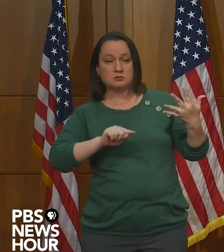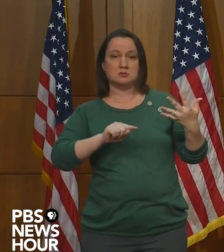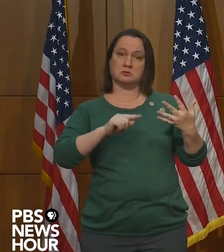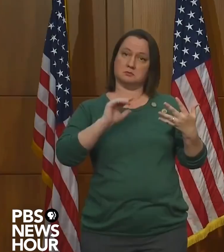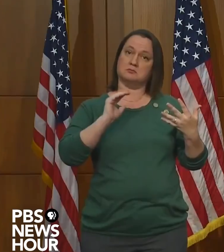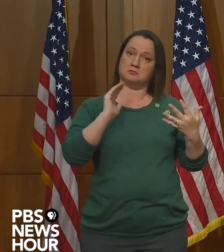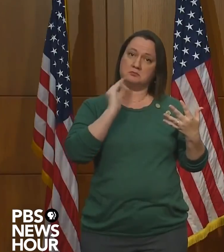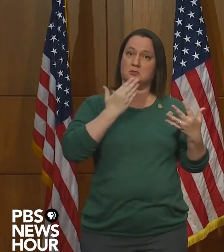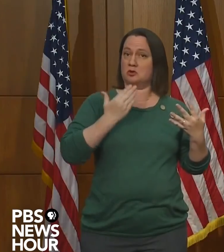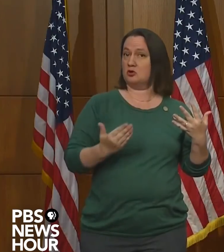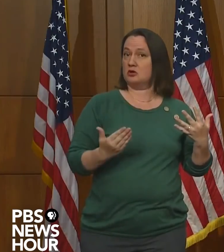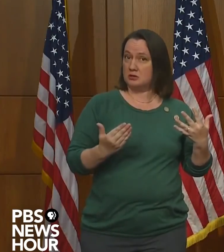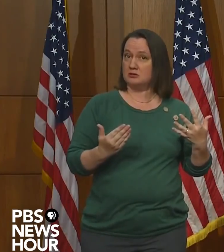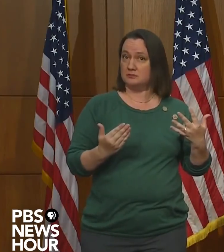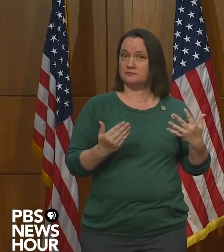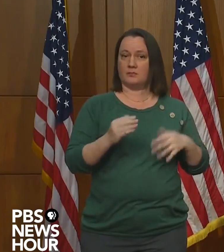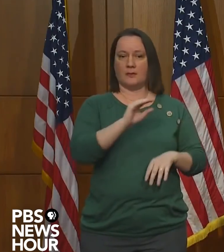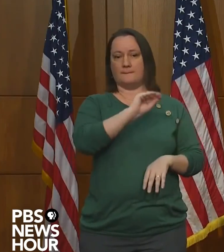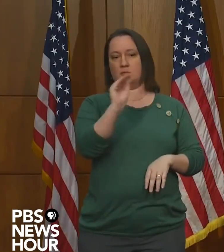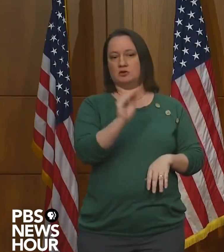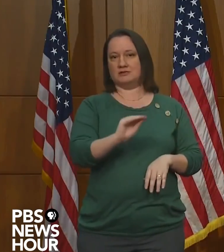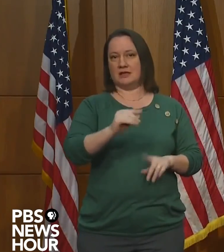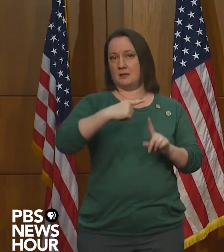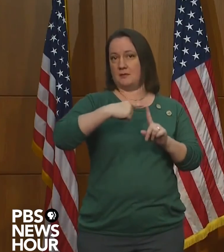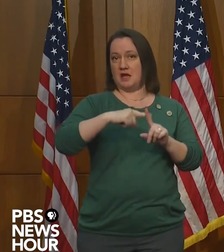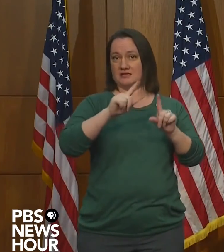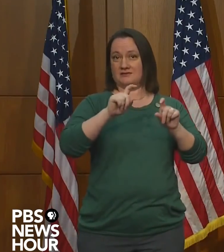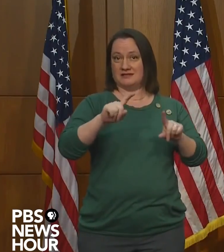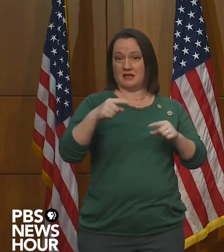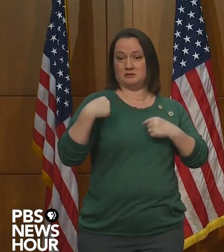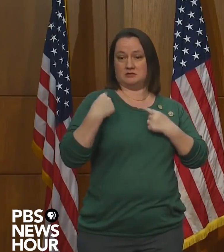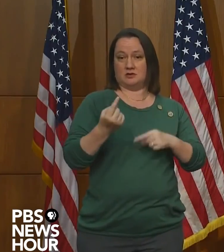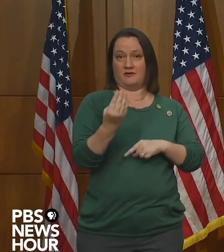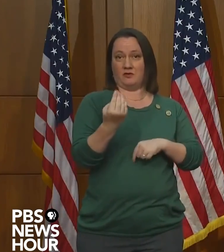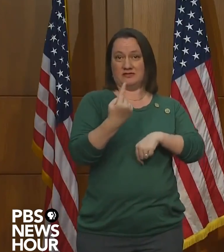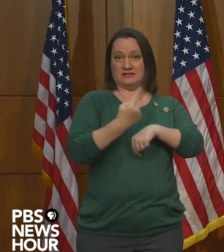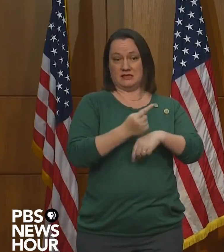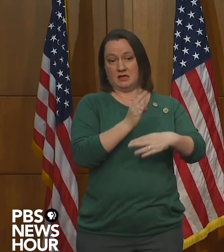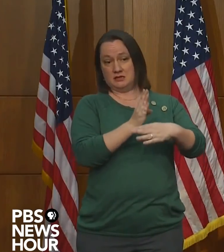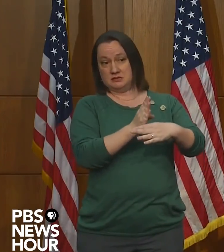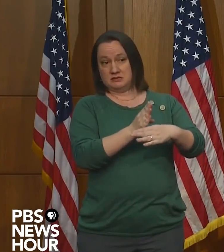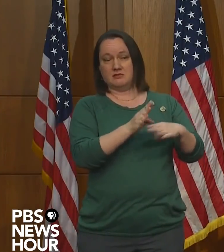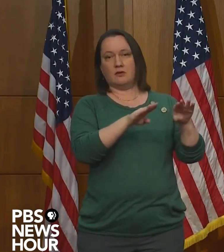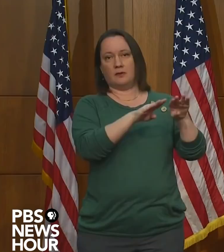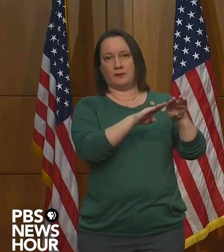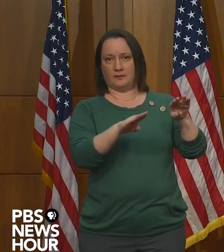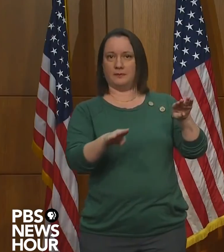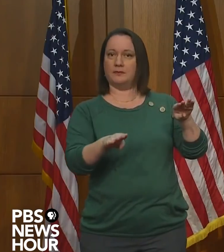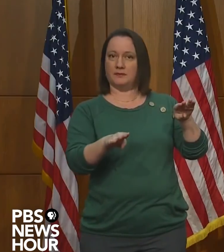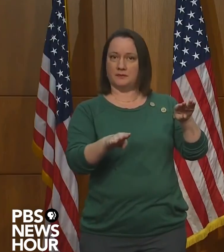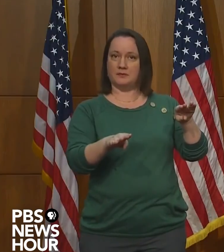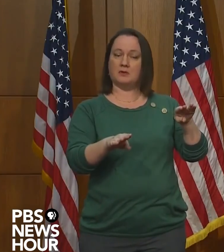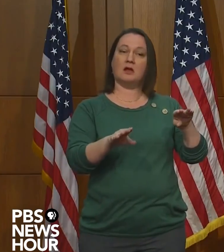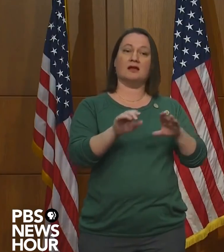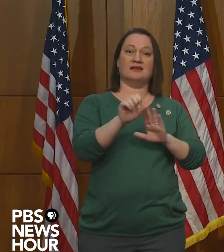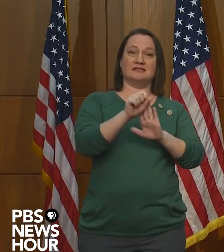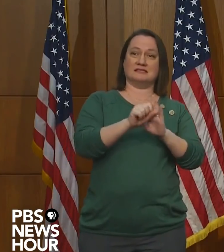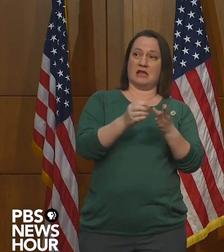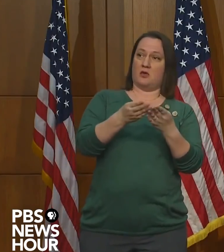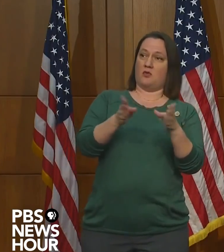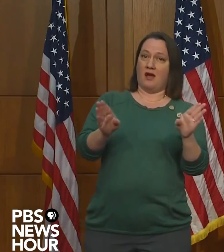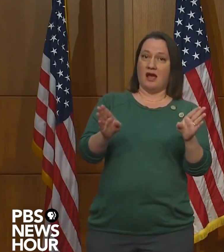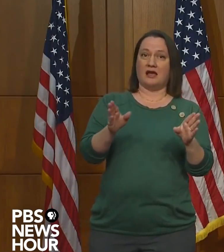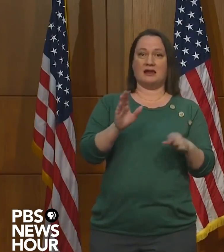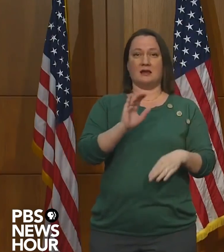percent of positive tests over the past 14 days is trending downward. And statewide, it's about 10 percent